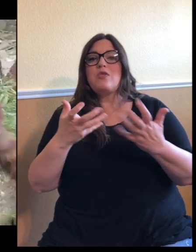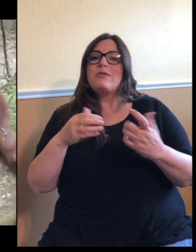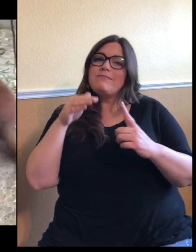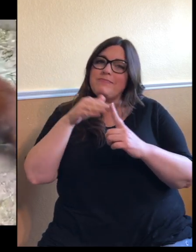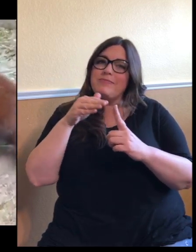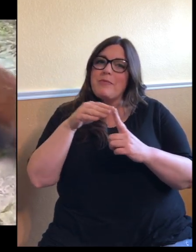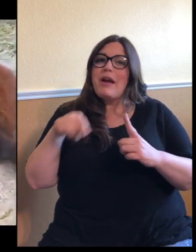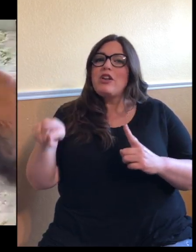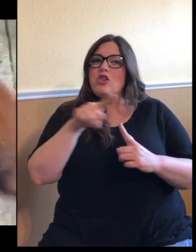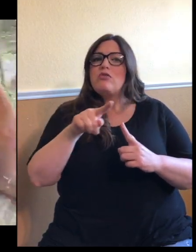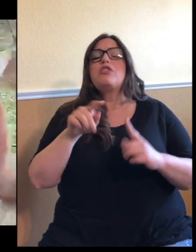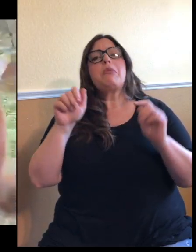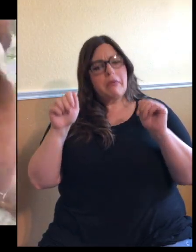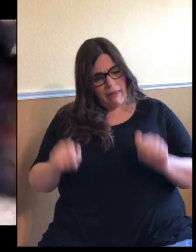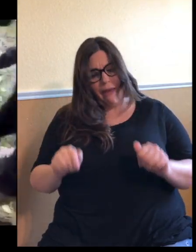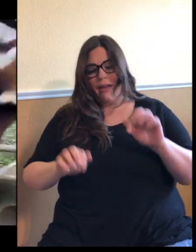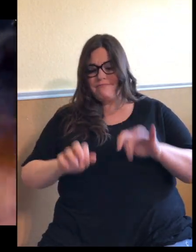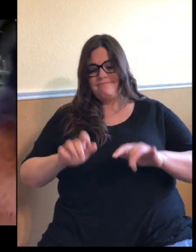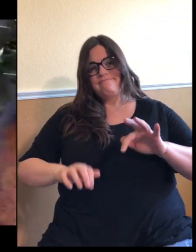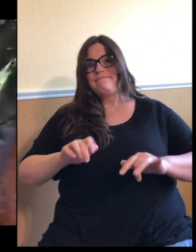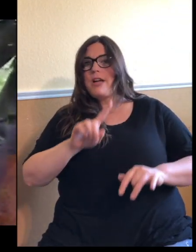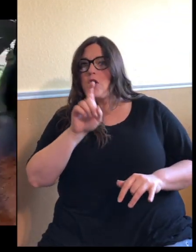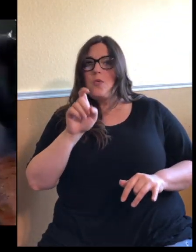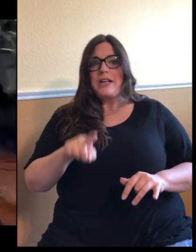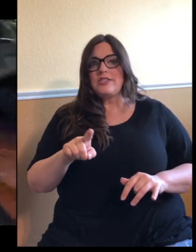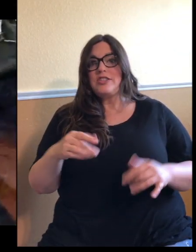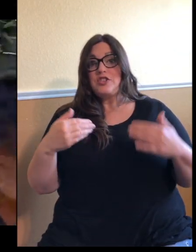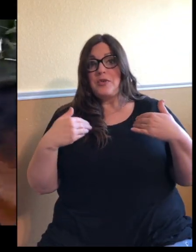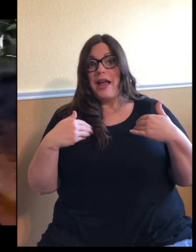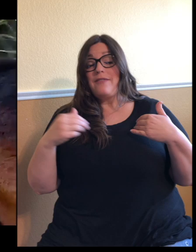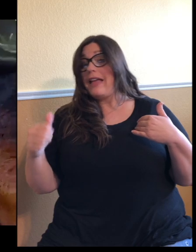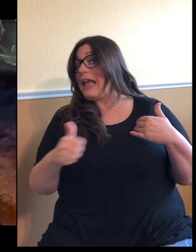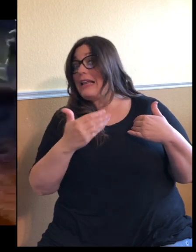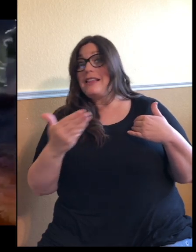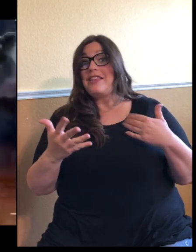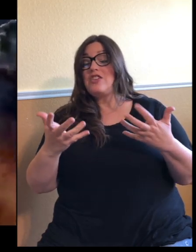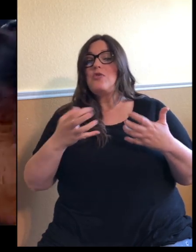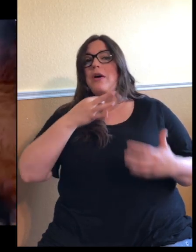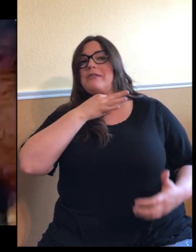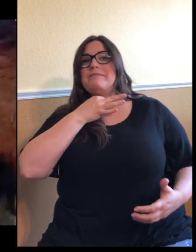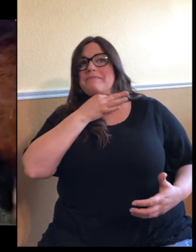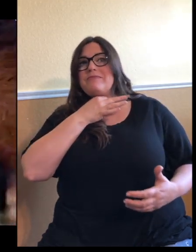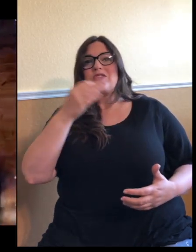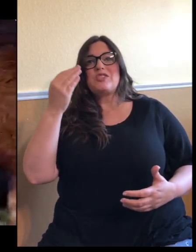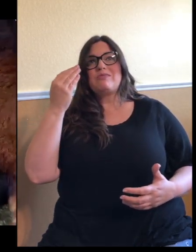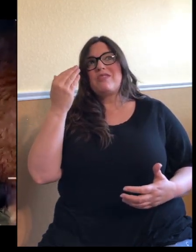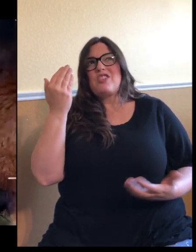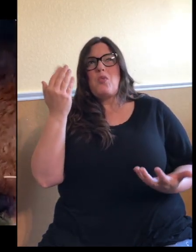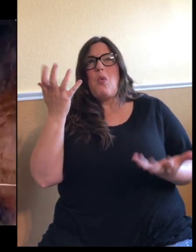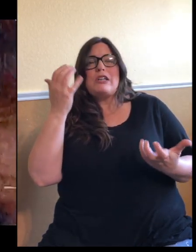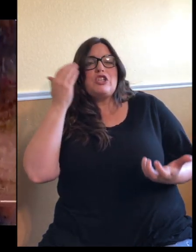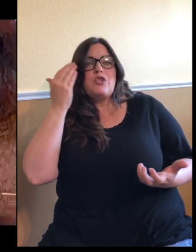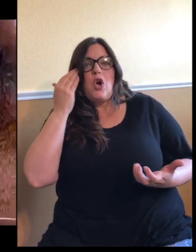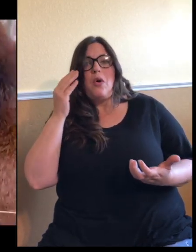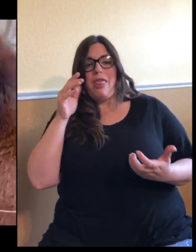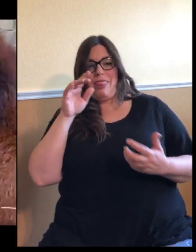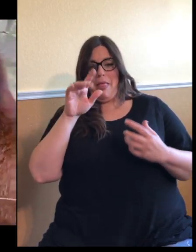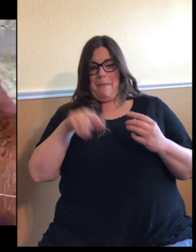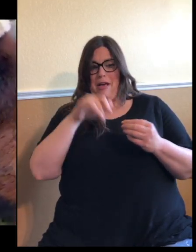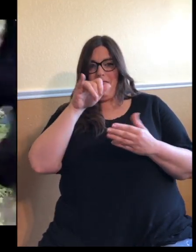type in any questions you might have. Anything you want to know about red pandas, any questions about these pandas specifically,